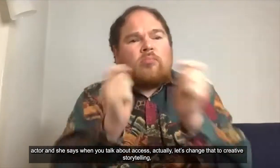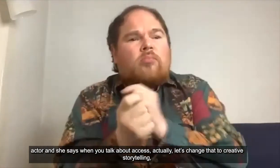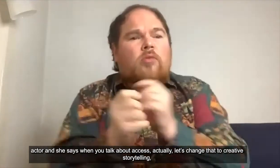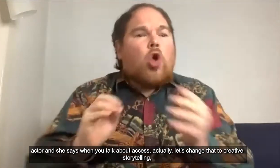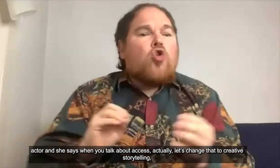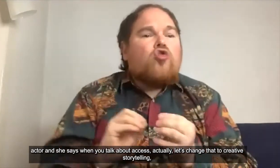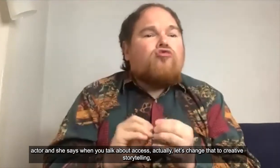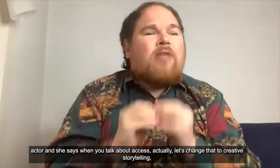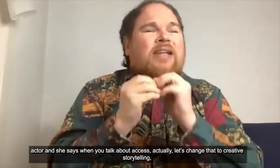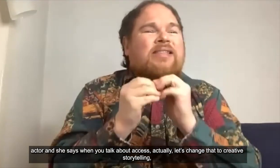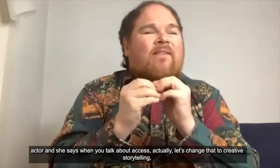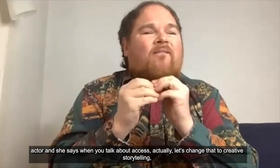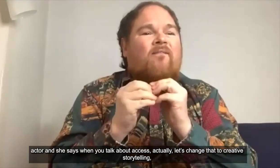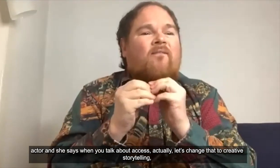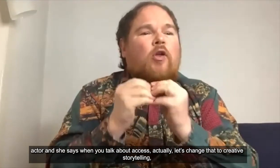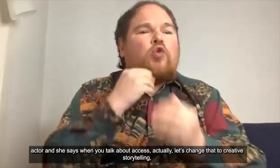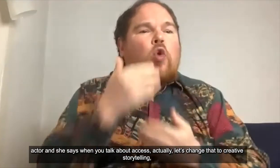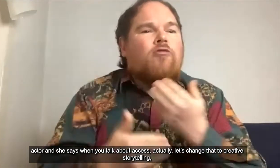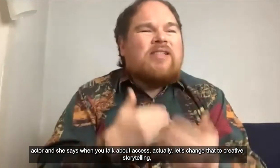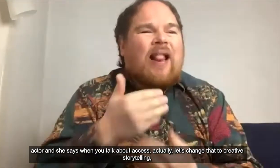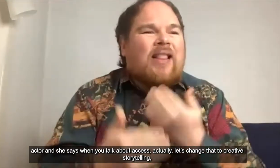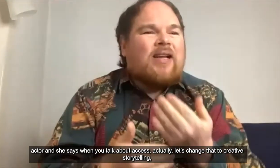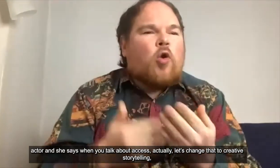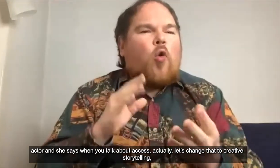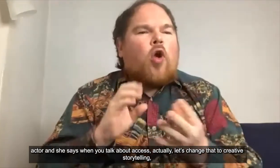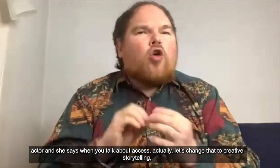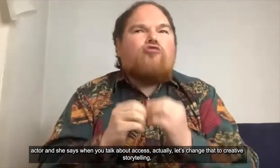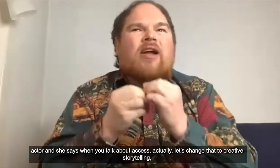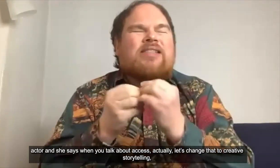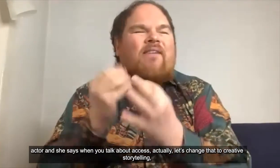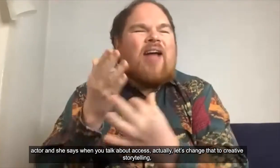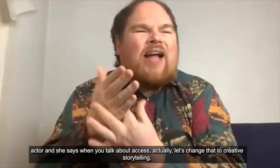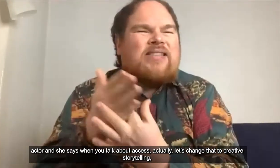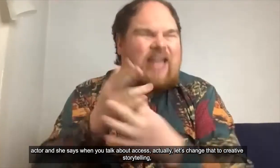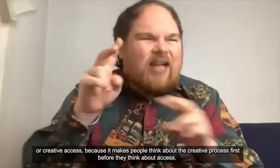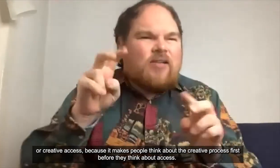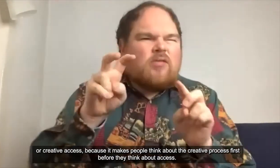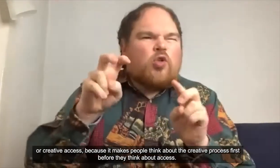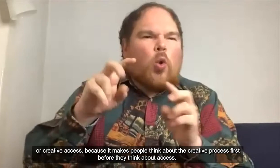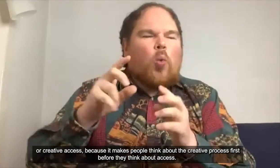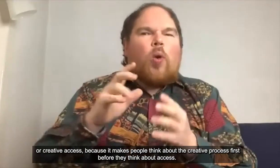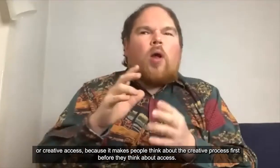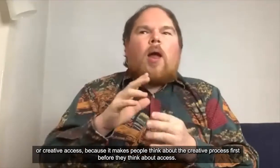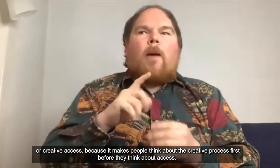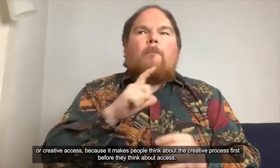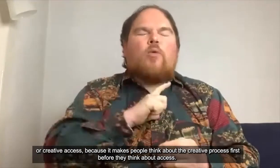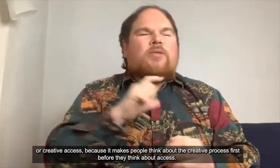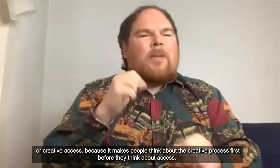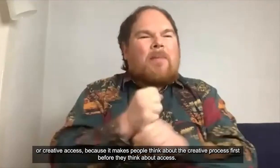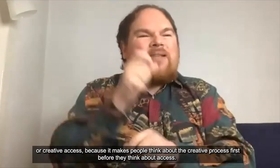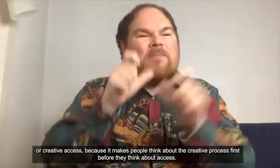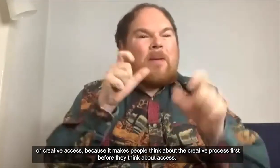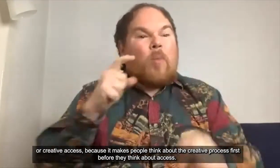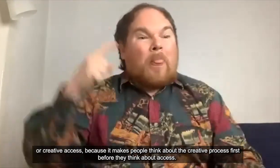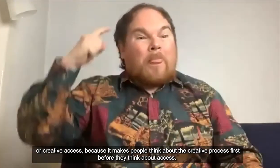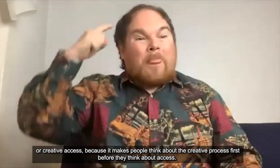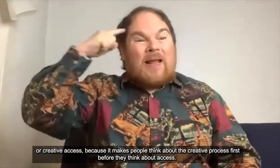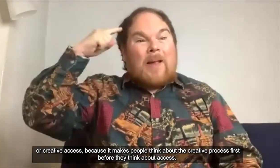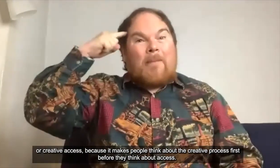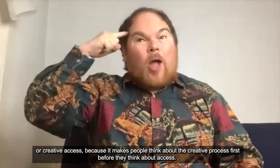actually let's change that to creative storytelling or creative access because it makes people